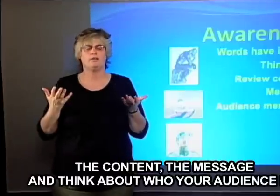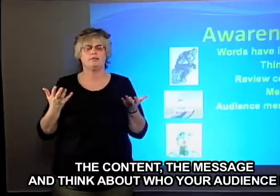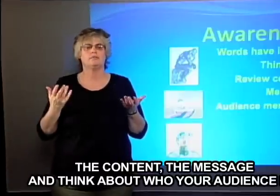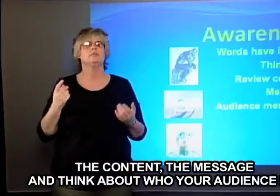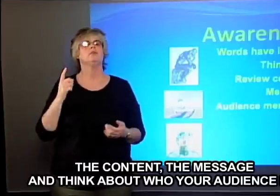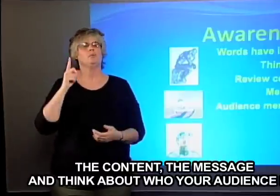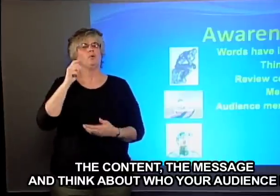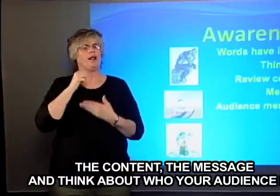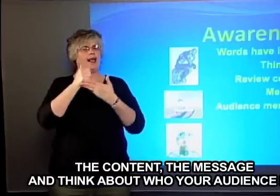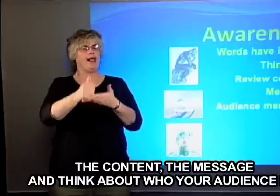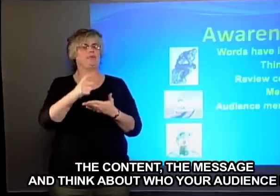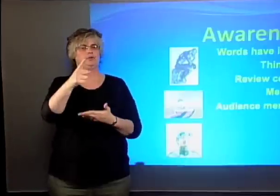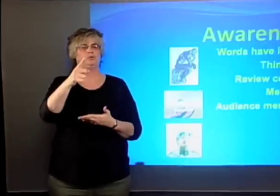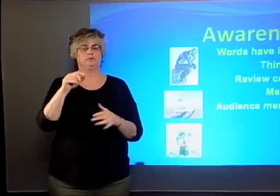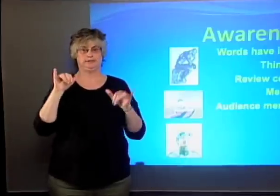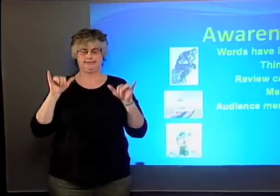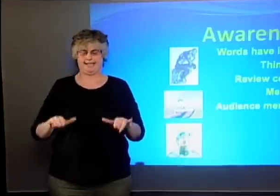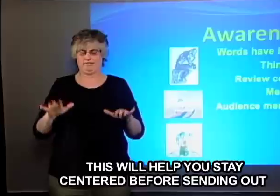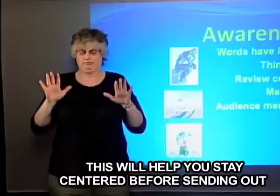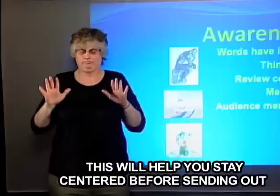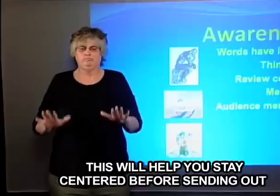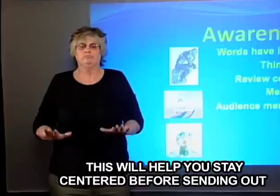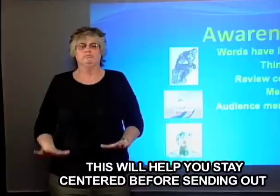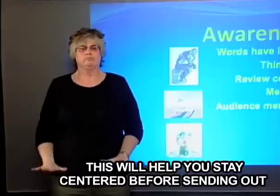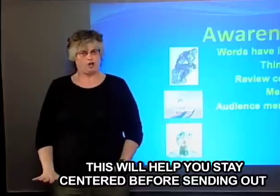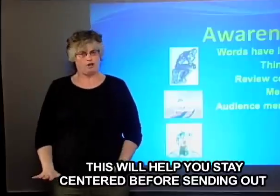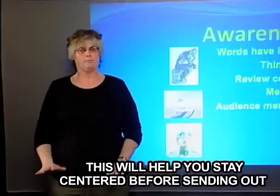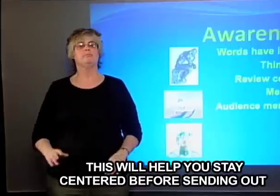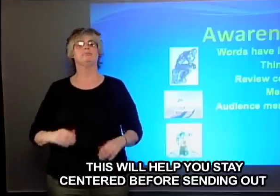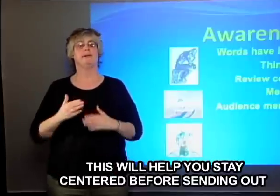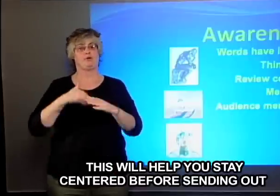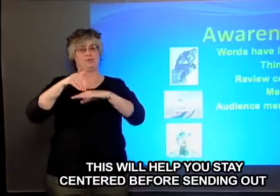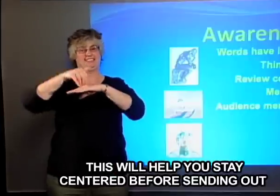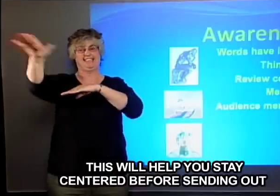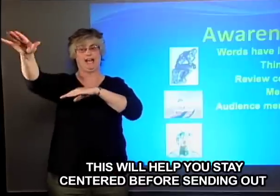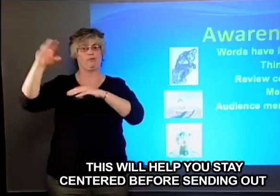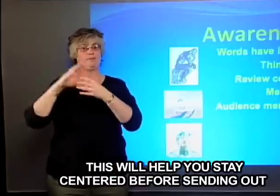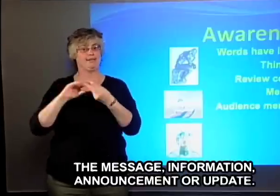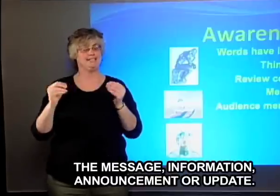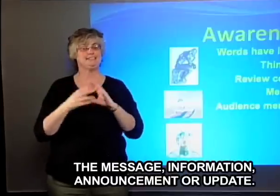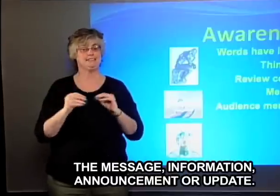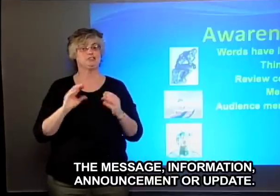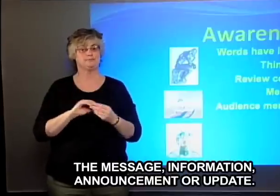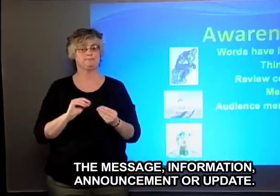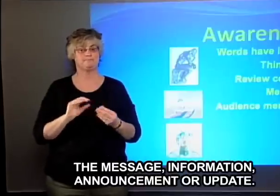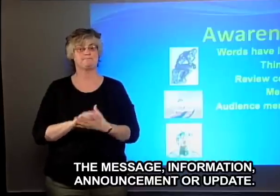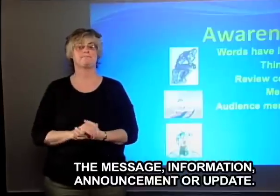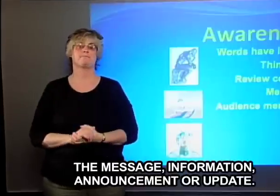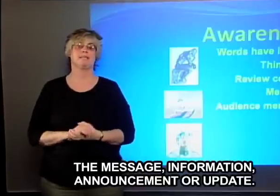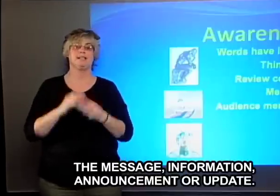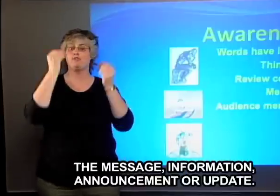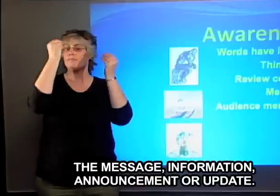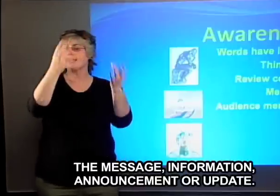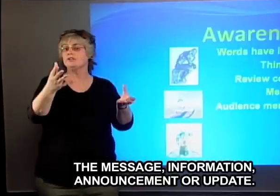audience is. This will help you stay centered before sending out the message, information,